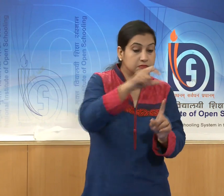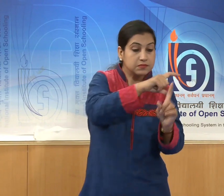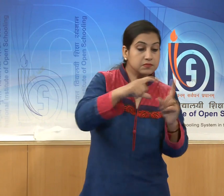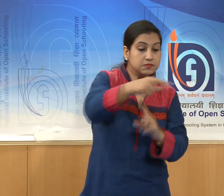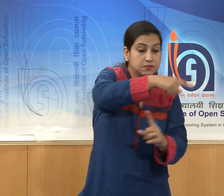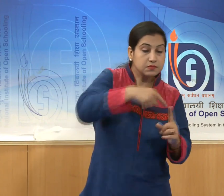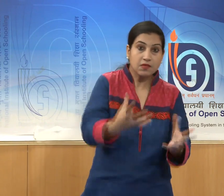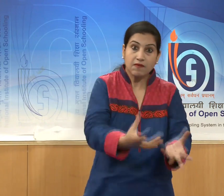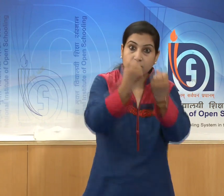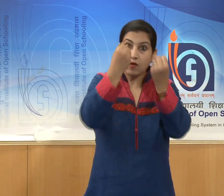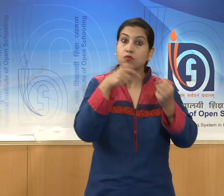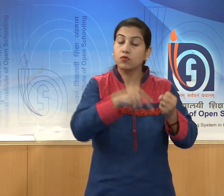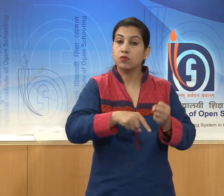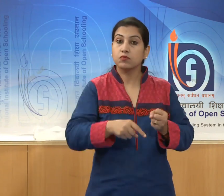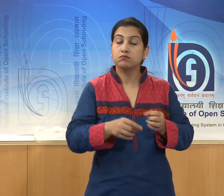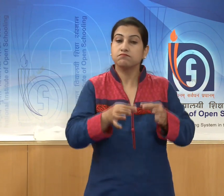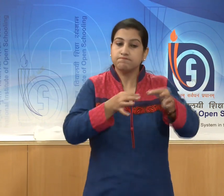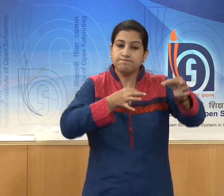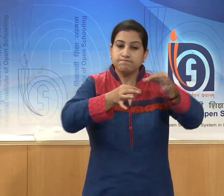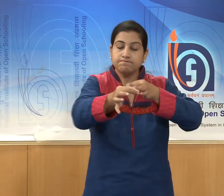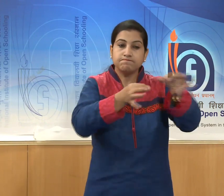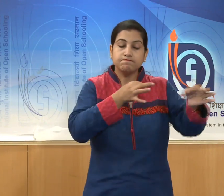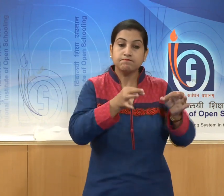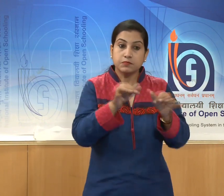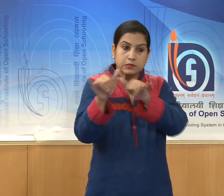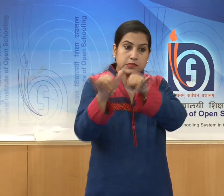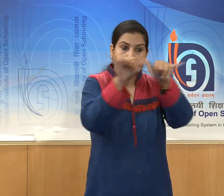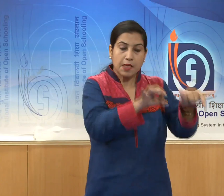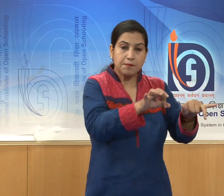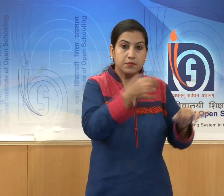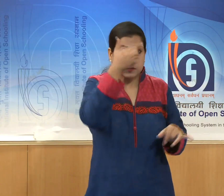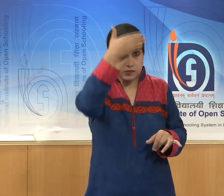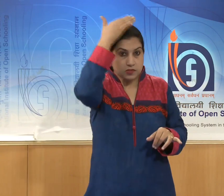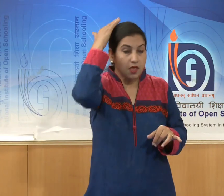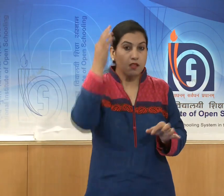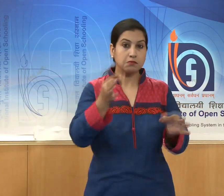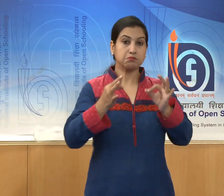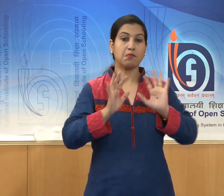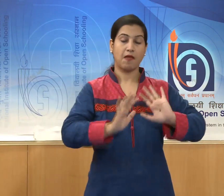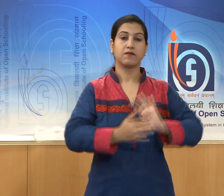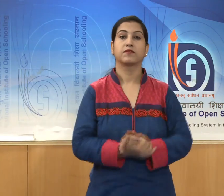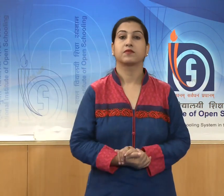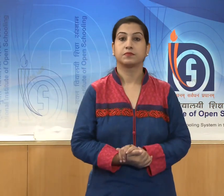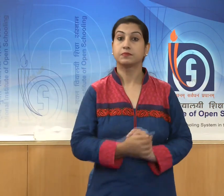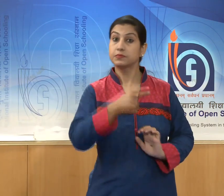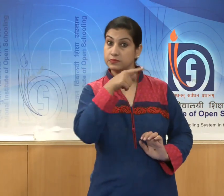have elaborate hair style, this figure shows